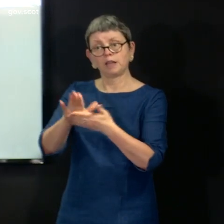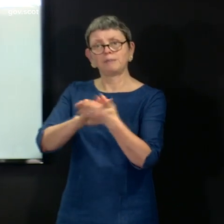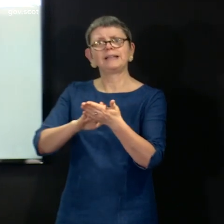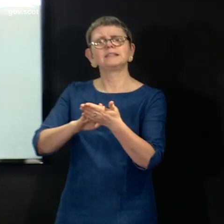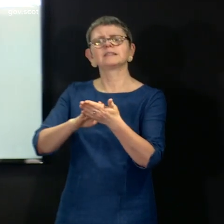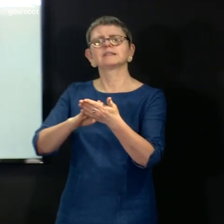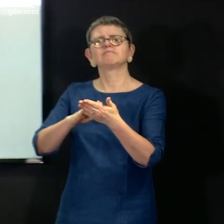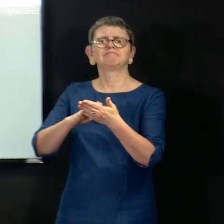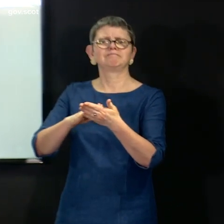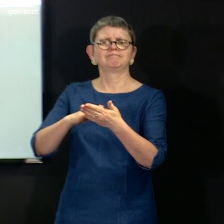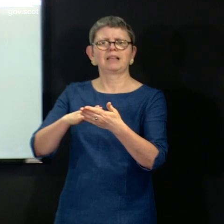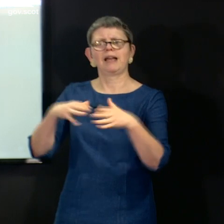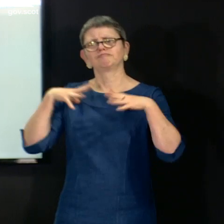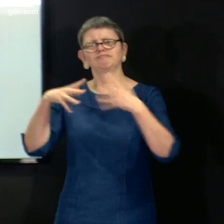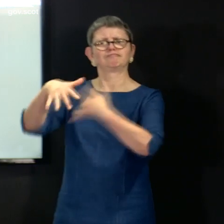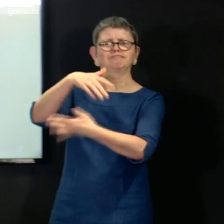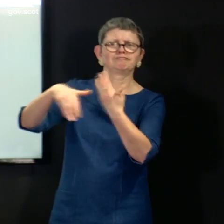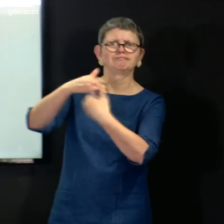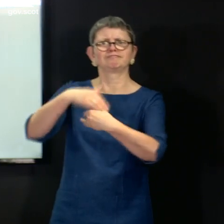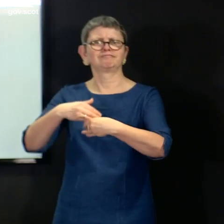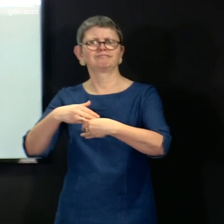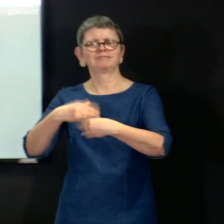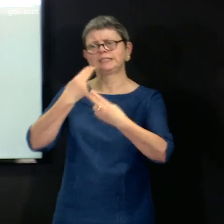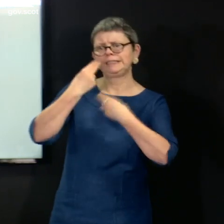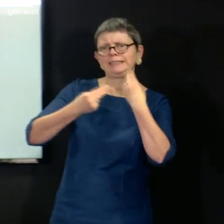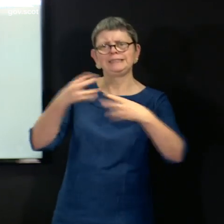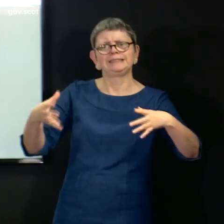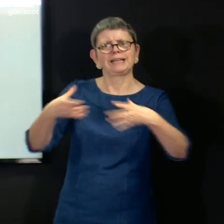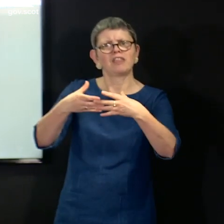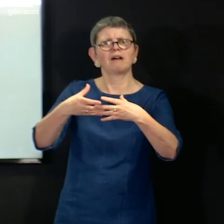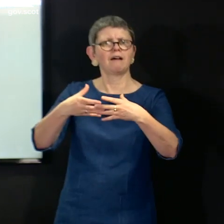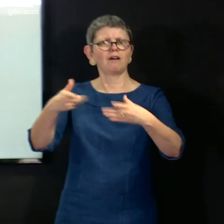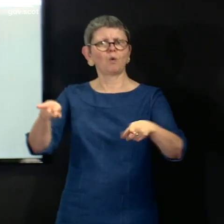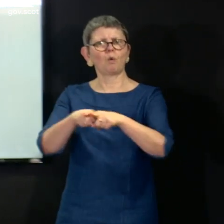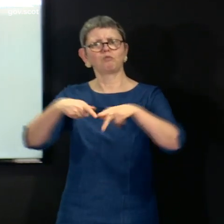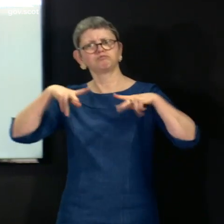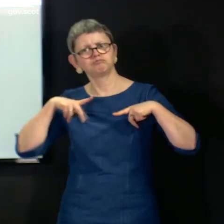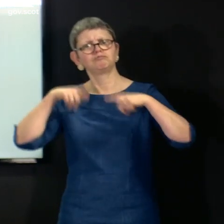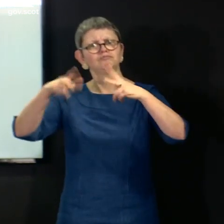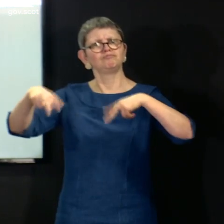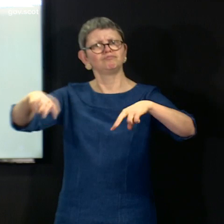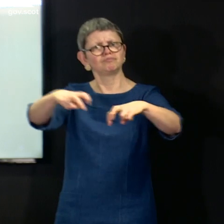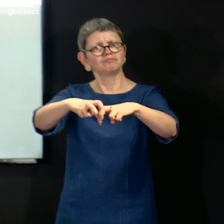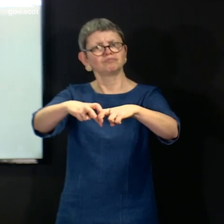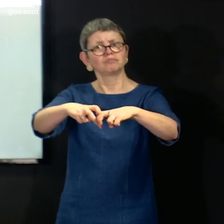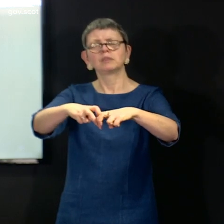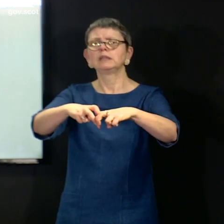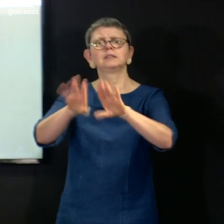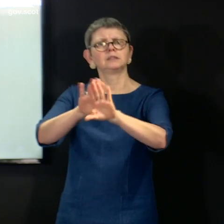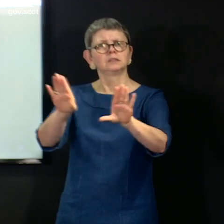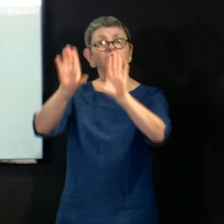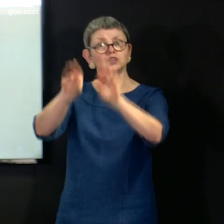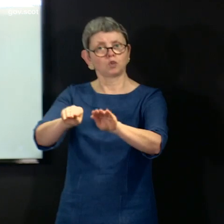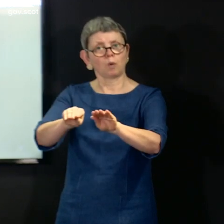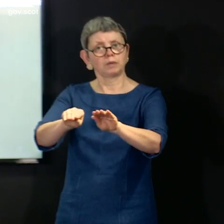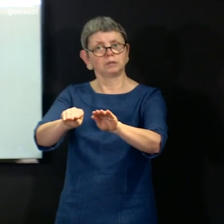activity, that was socialising, that was communal dining, and having residents in their rooms, in their own